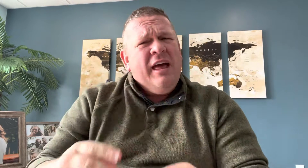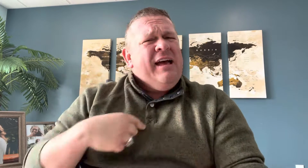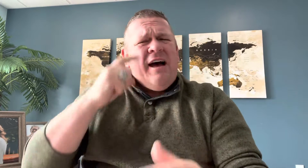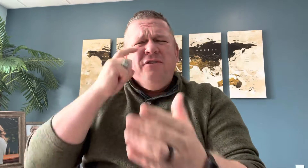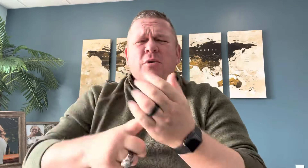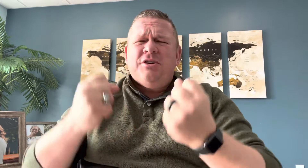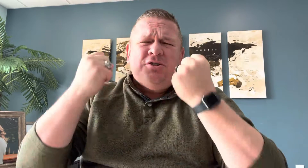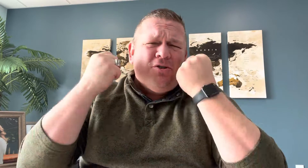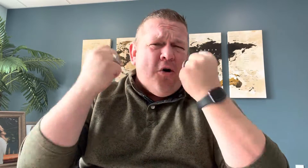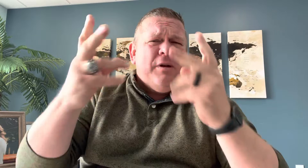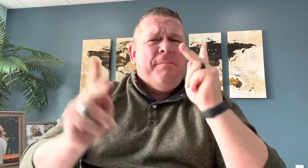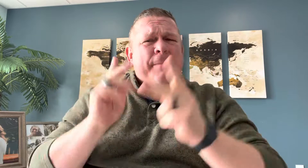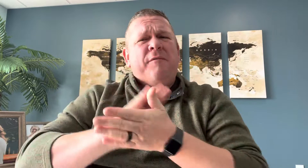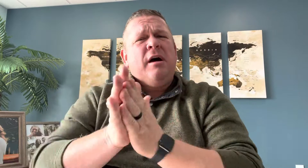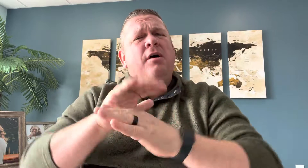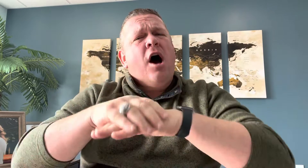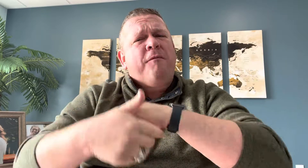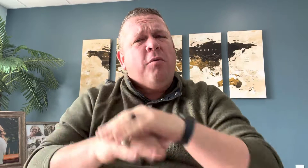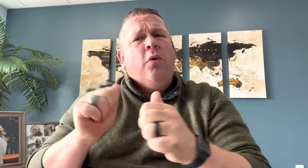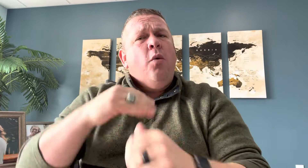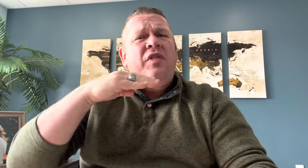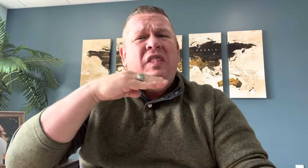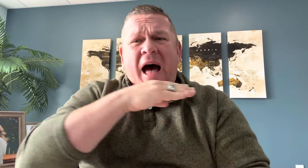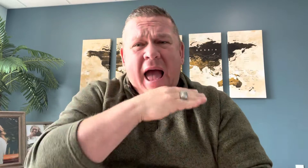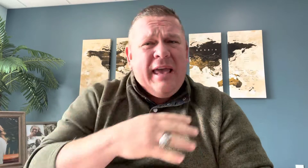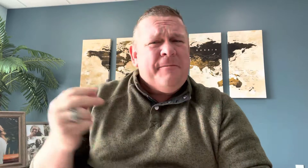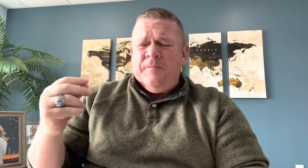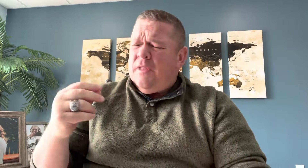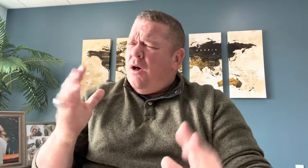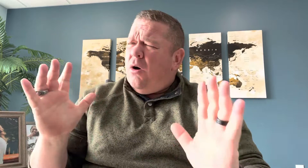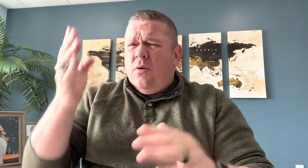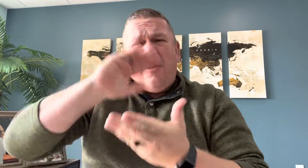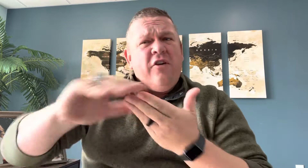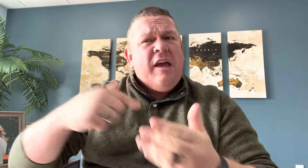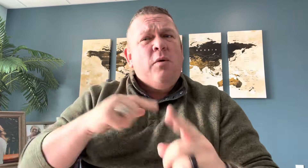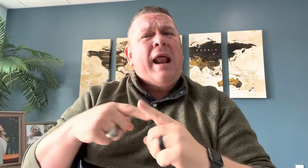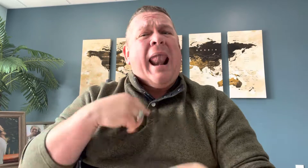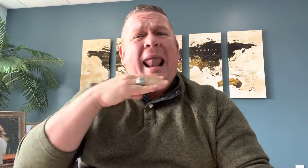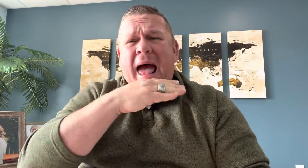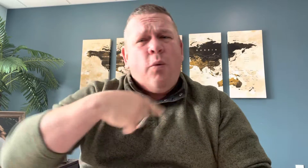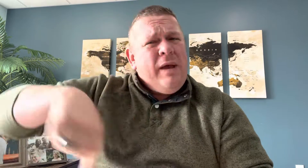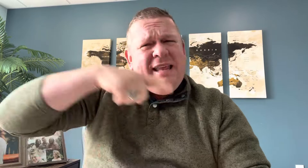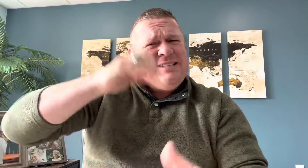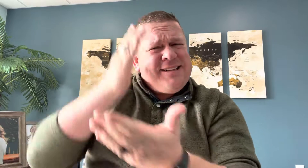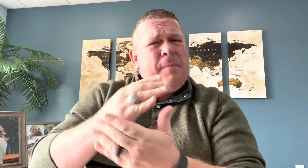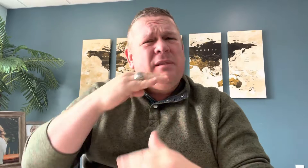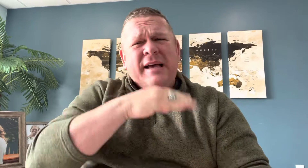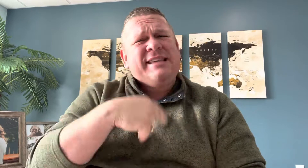I've noticed there's so many people have become comfortable with lying and, oh God, forgive me when I lie. We need to stop lies. Tell